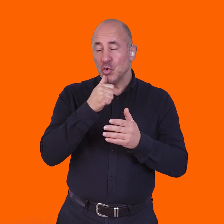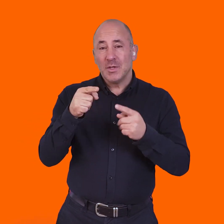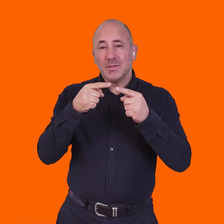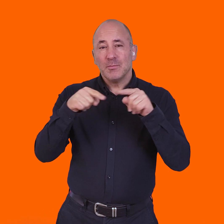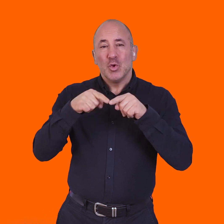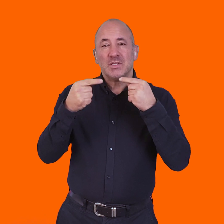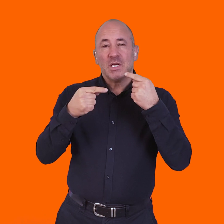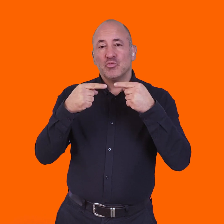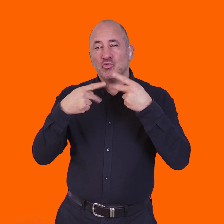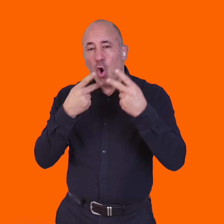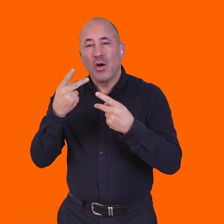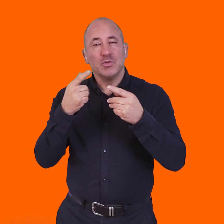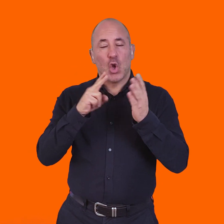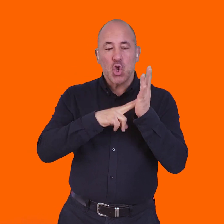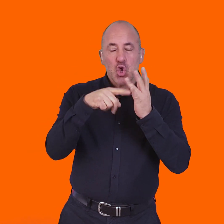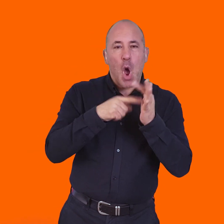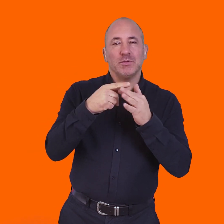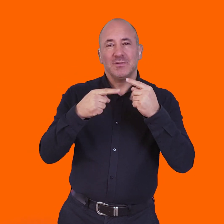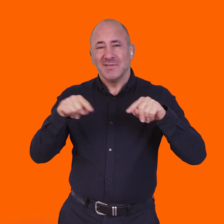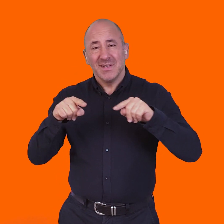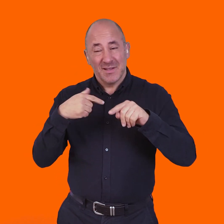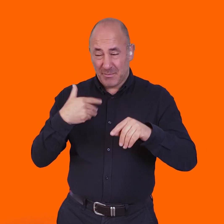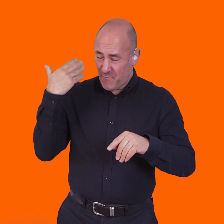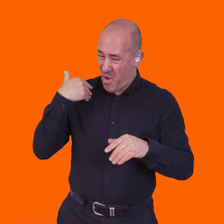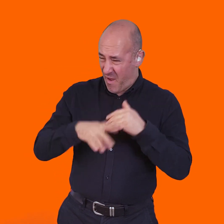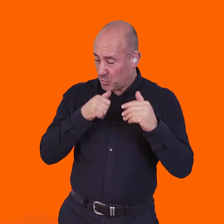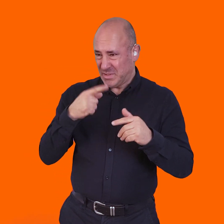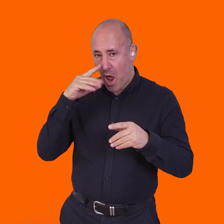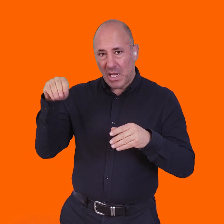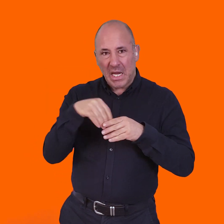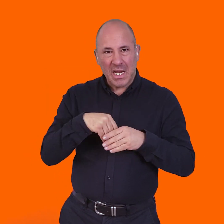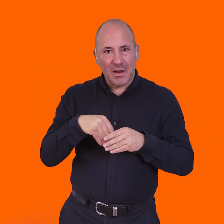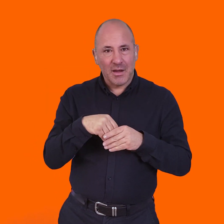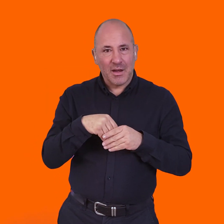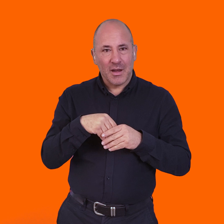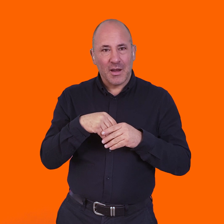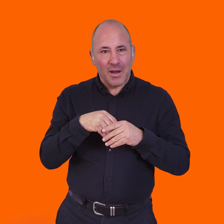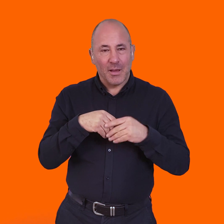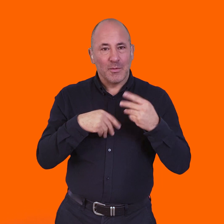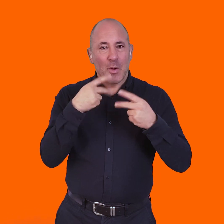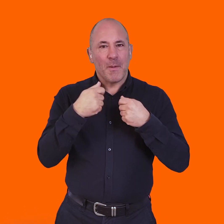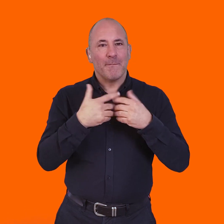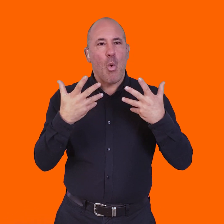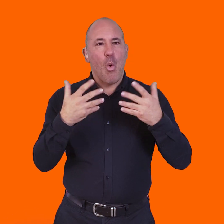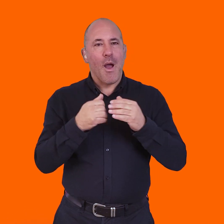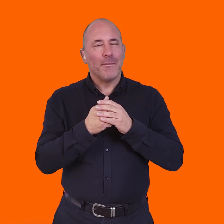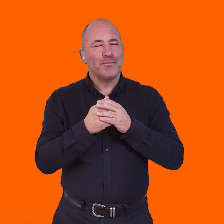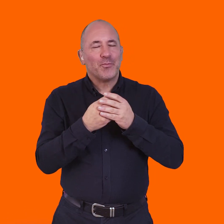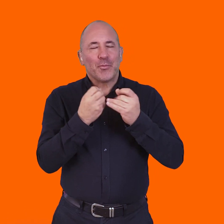all these songs that I wanted to play and I could write new songs and use chords that I'd never used before. So my songs became a lot more, not